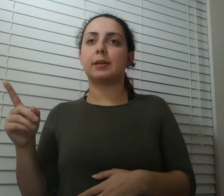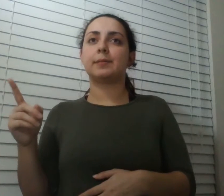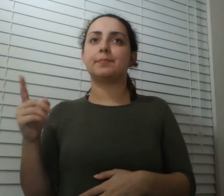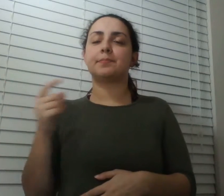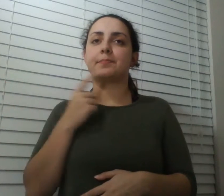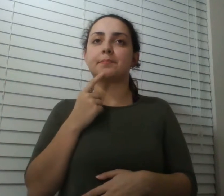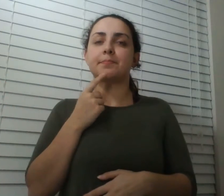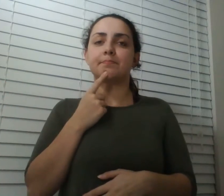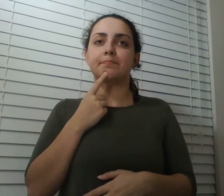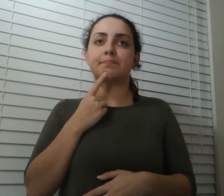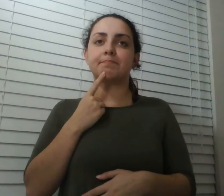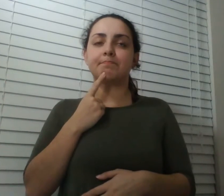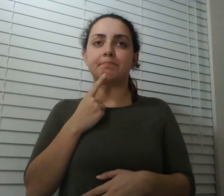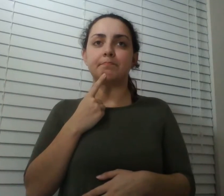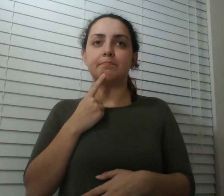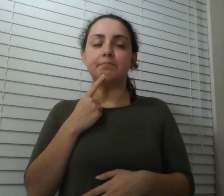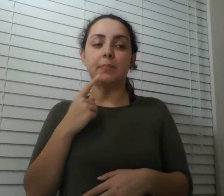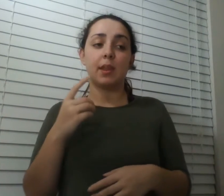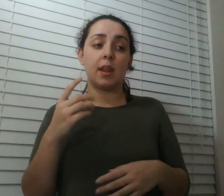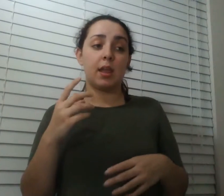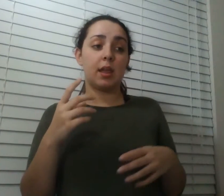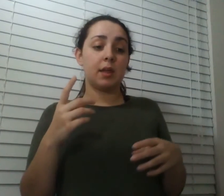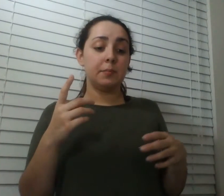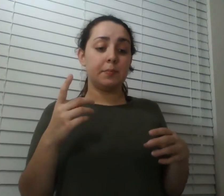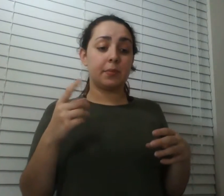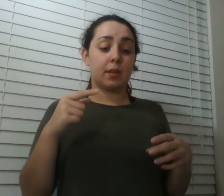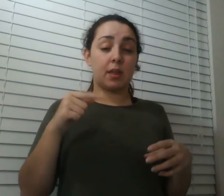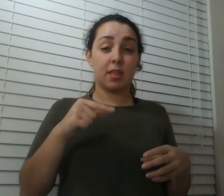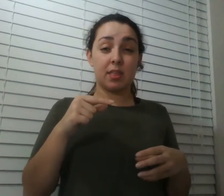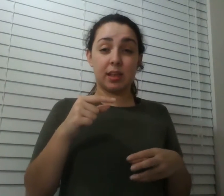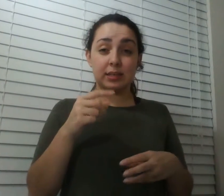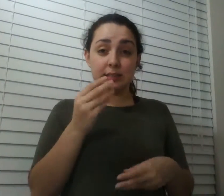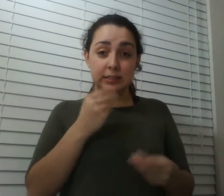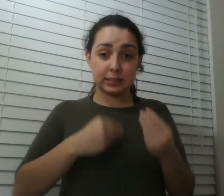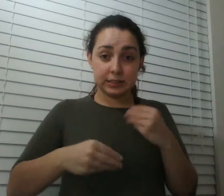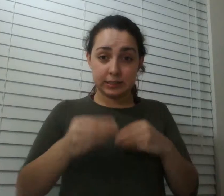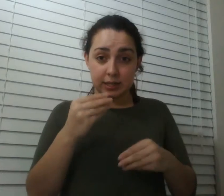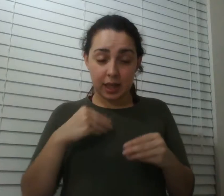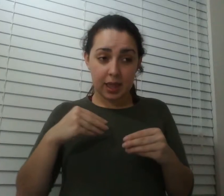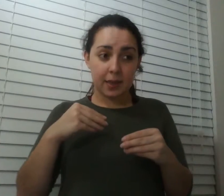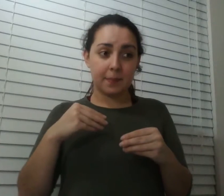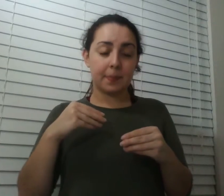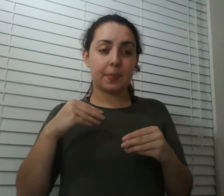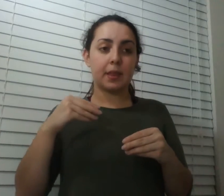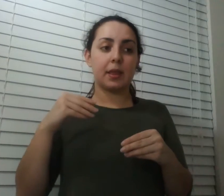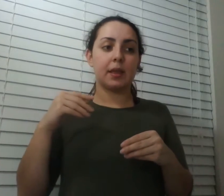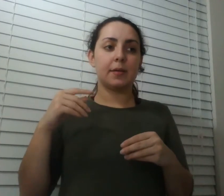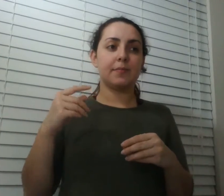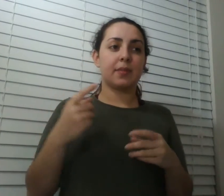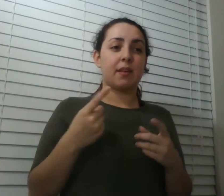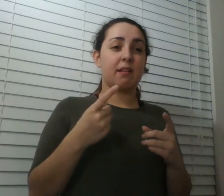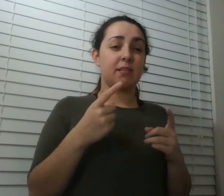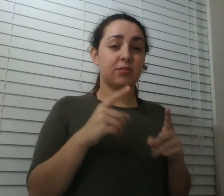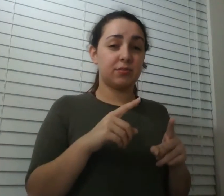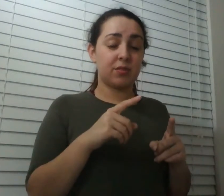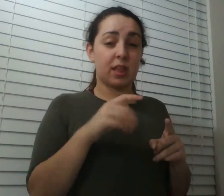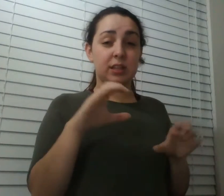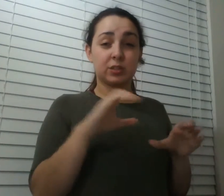that what this gorilla critter had done was perhaps to have detected the odor of its own fats it sort of drew the conclusion